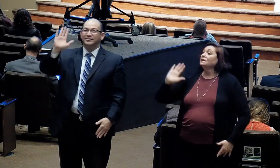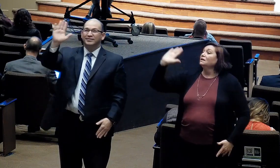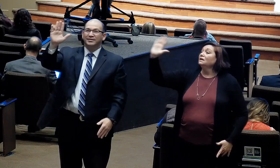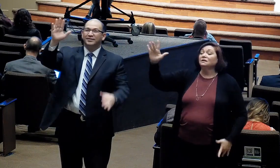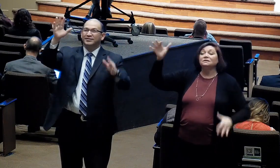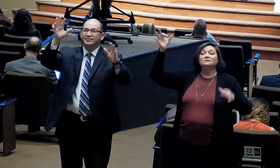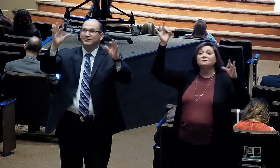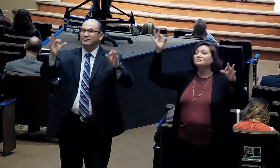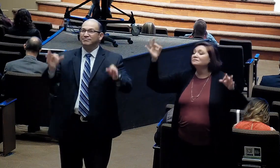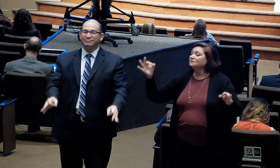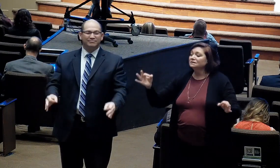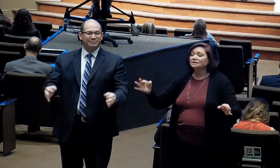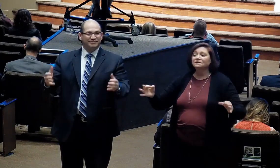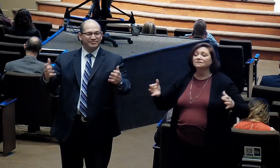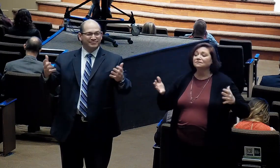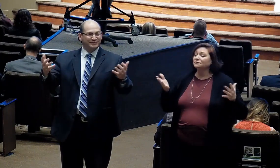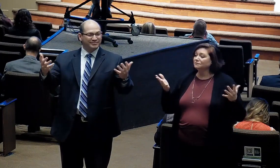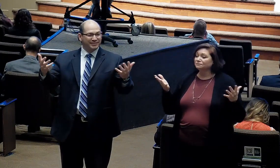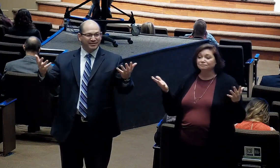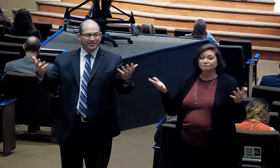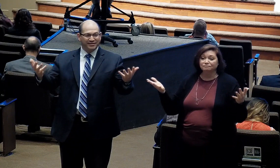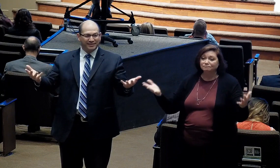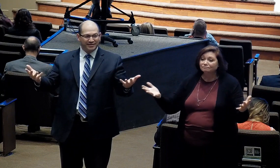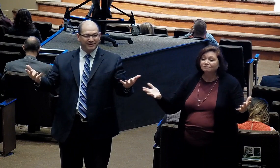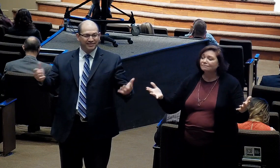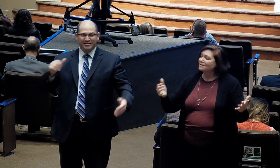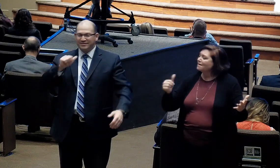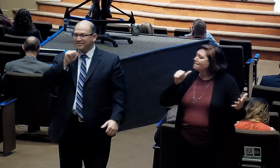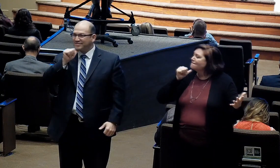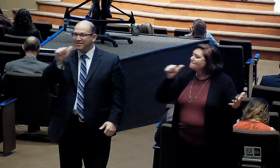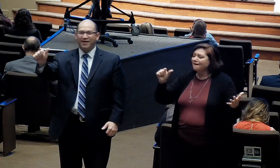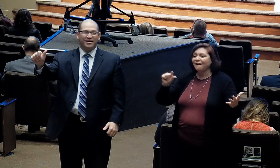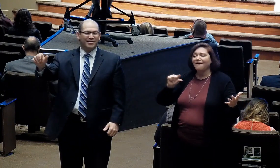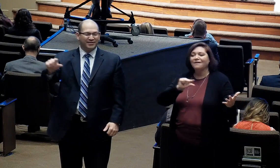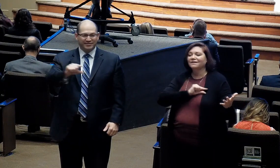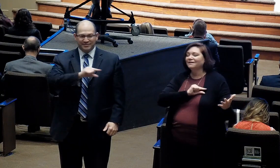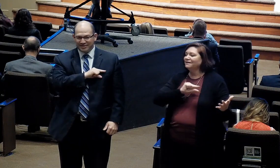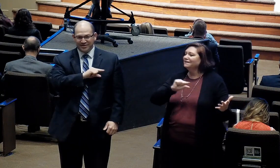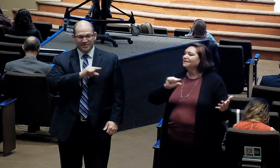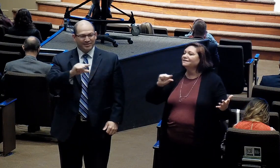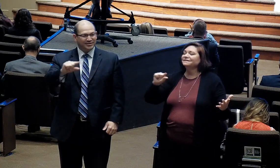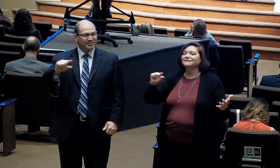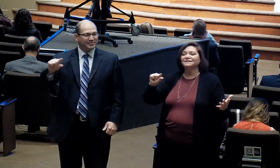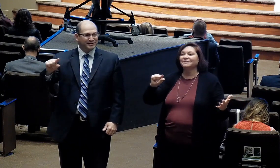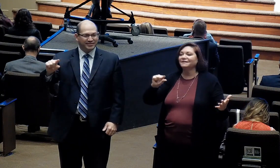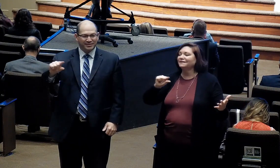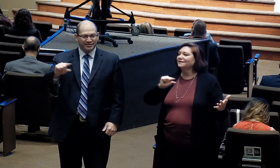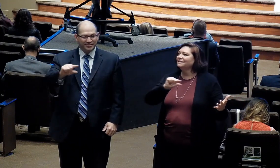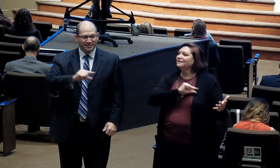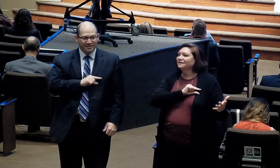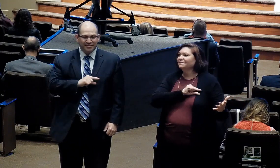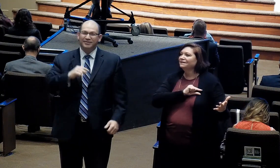verdict, not guilty. Love,